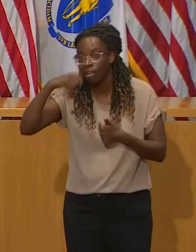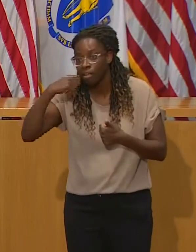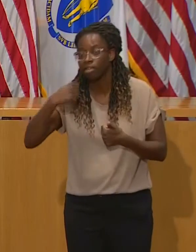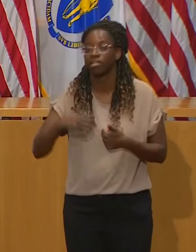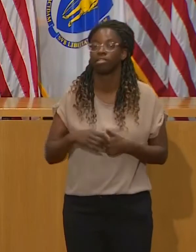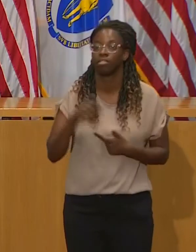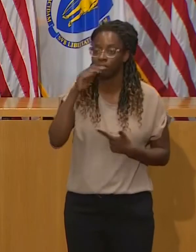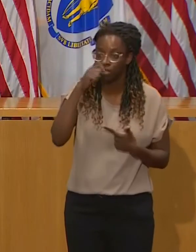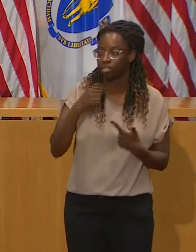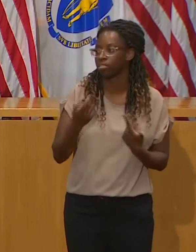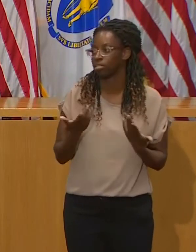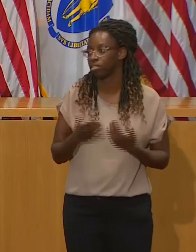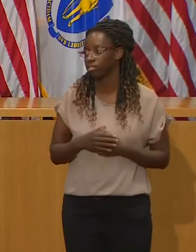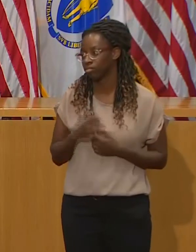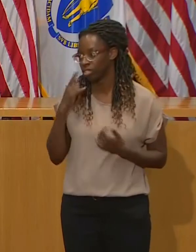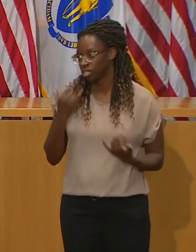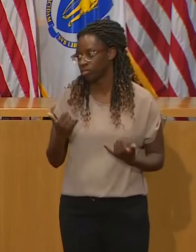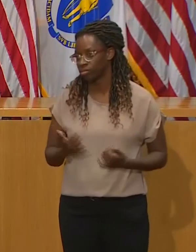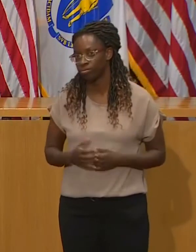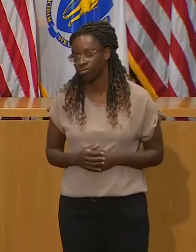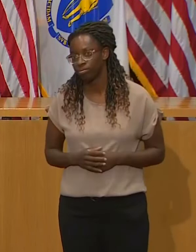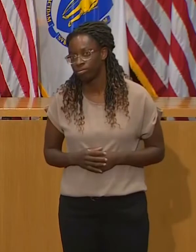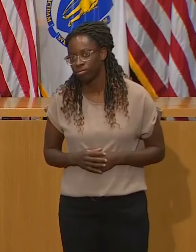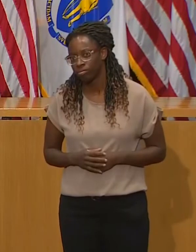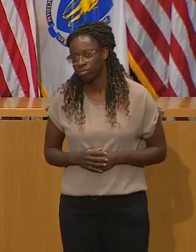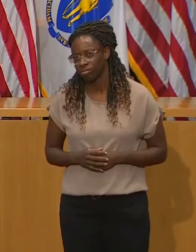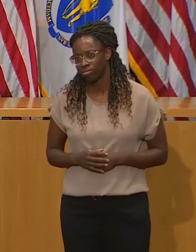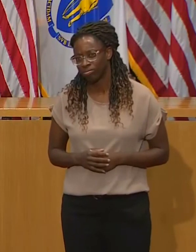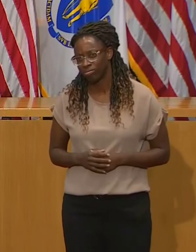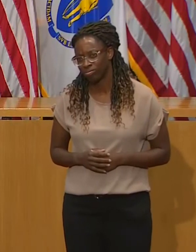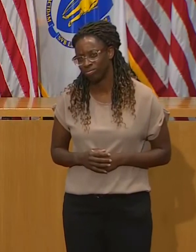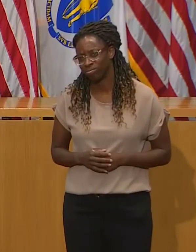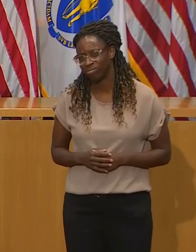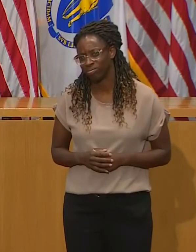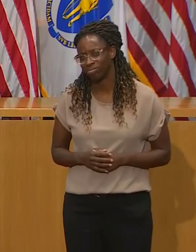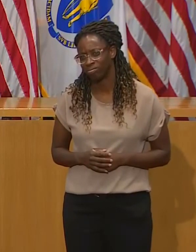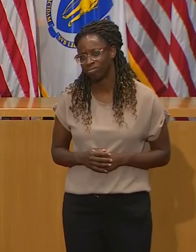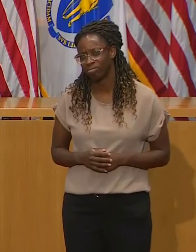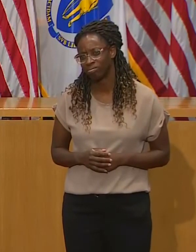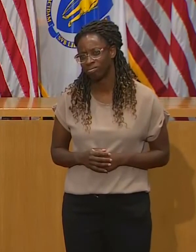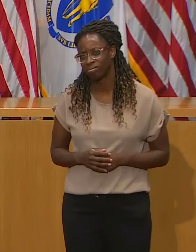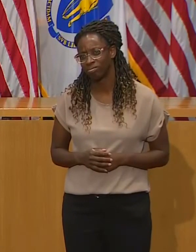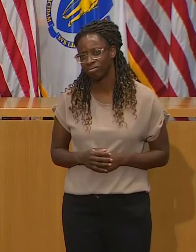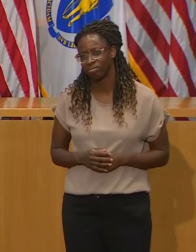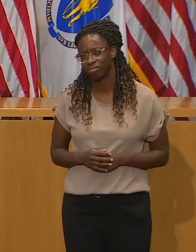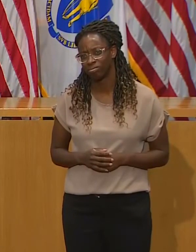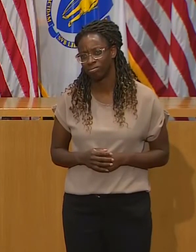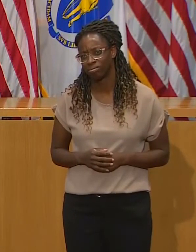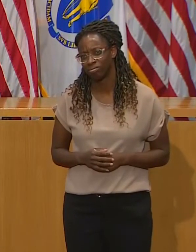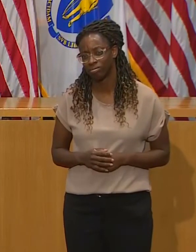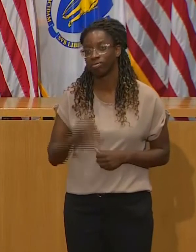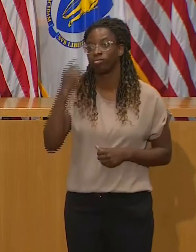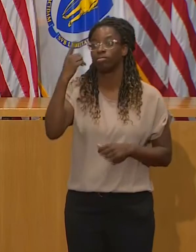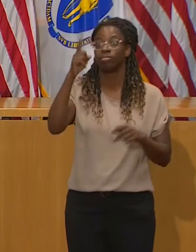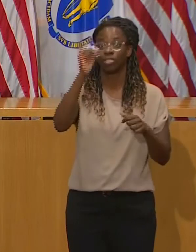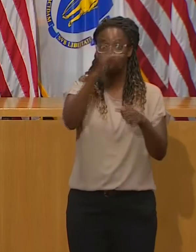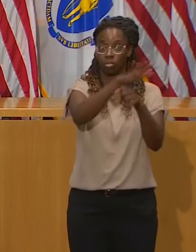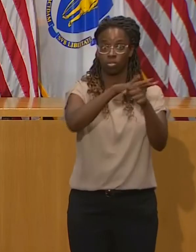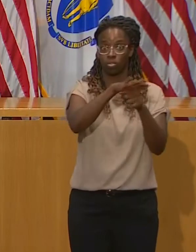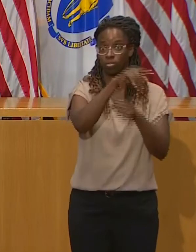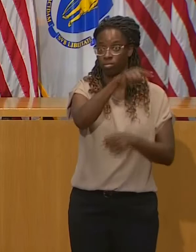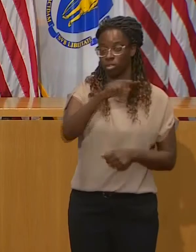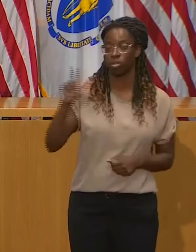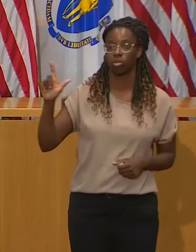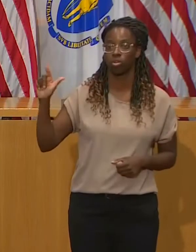and we're actually testing its sensitivity this week up in Lawrence. So individuals who are at one of the Lawrence testing are free testing